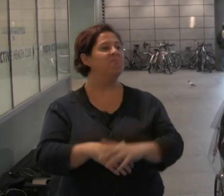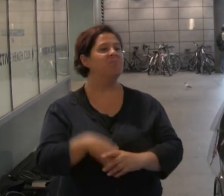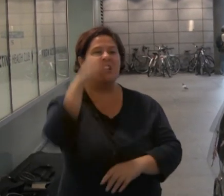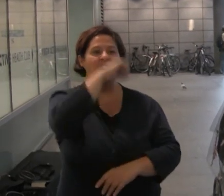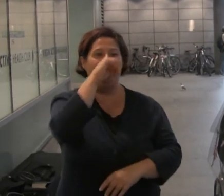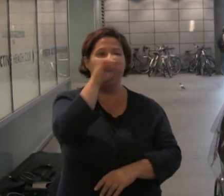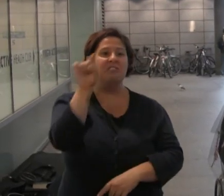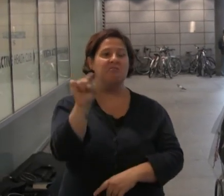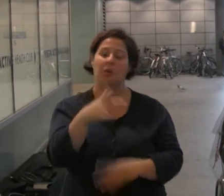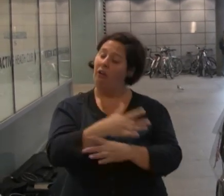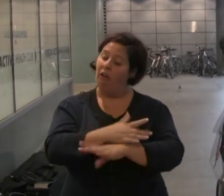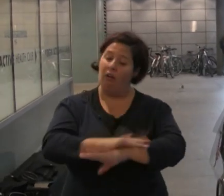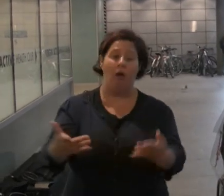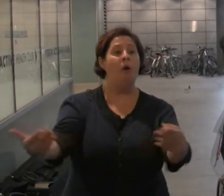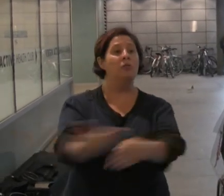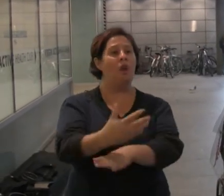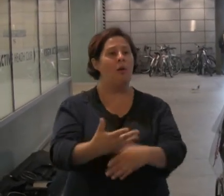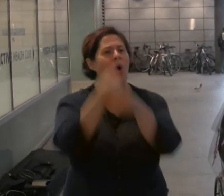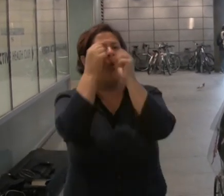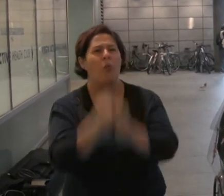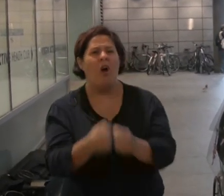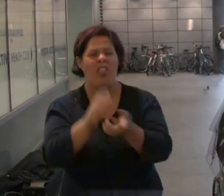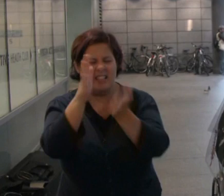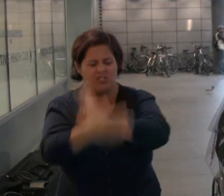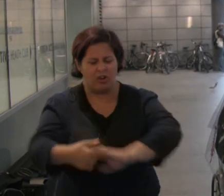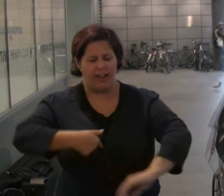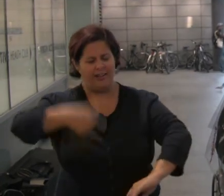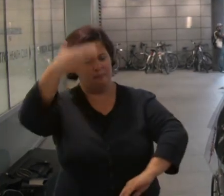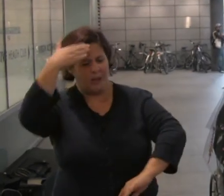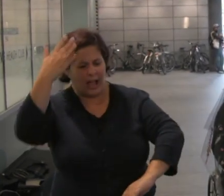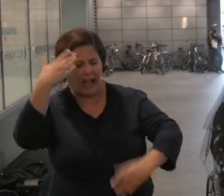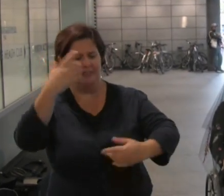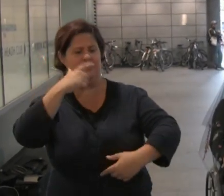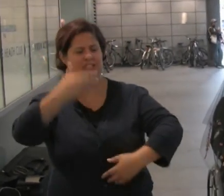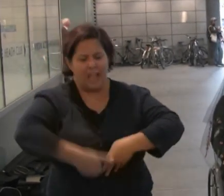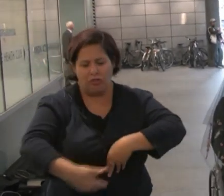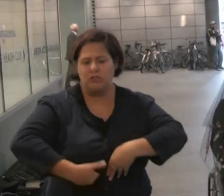No job is worth destroying your peace of mind, integrity, compassion and humanity for.